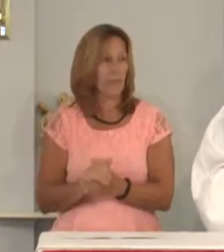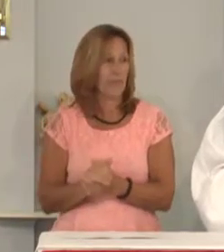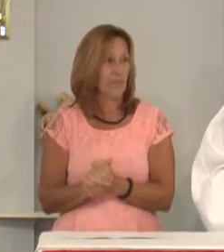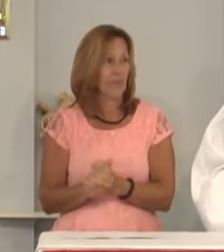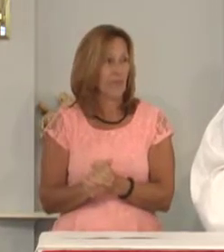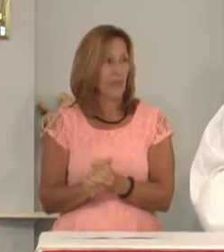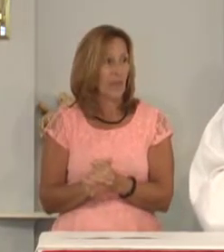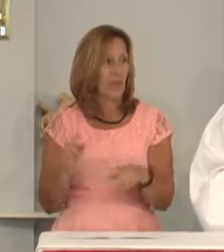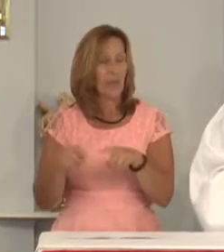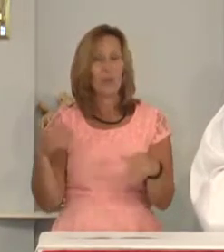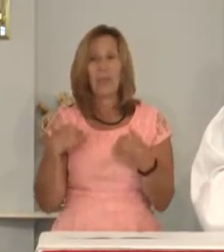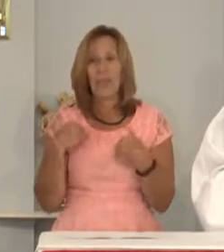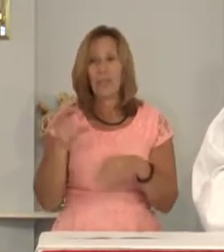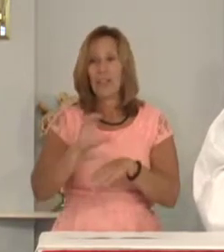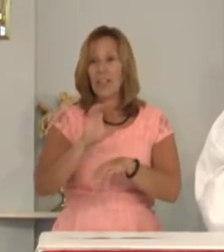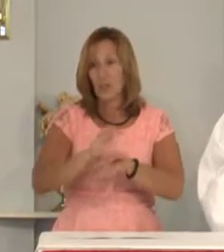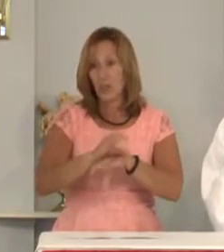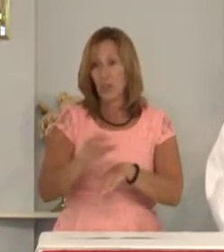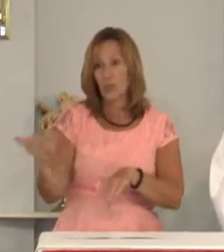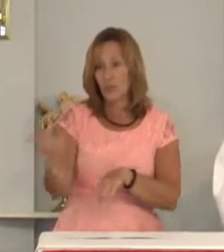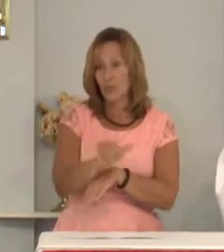But do we have it in the church?